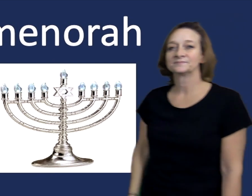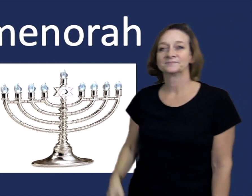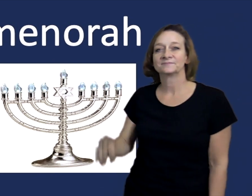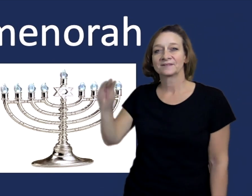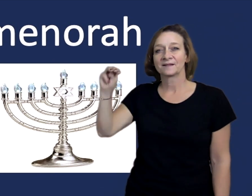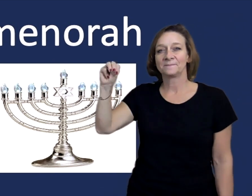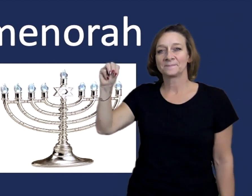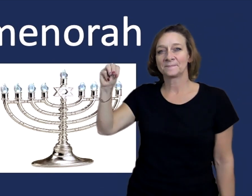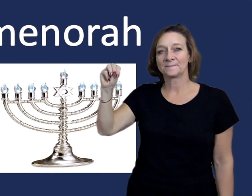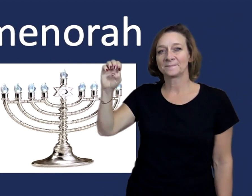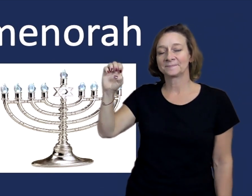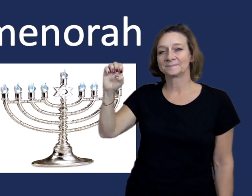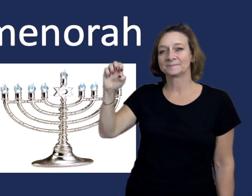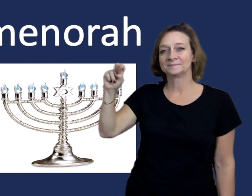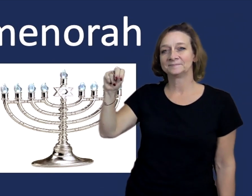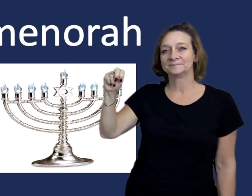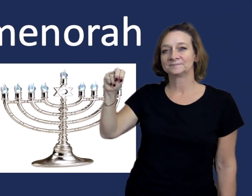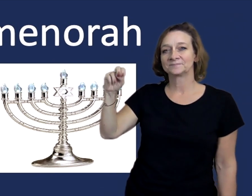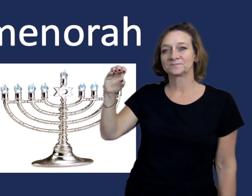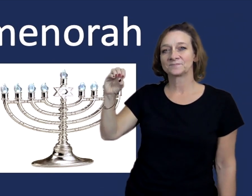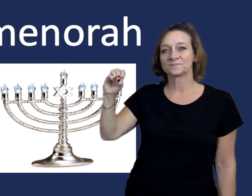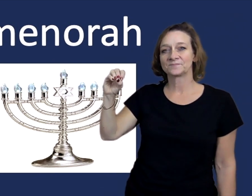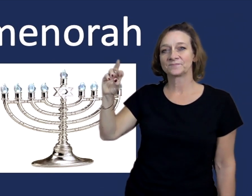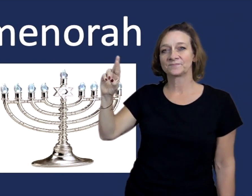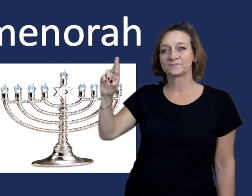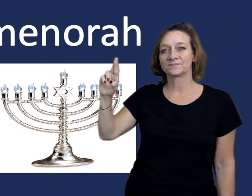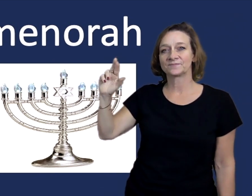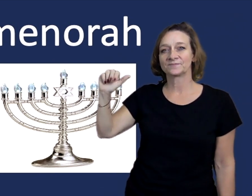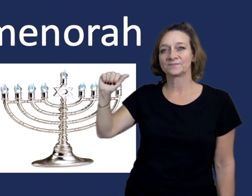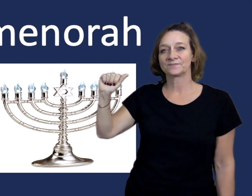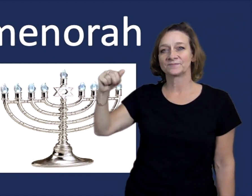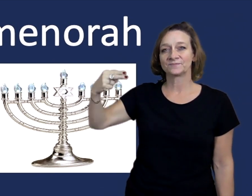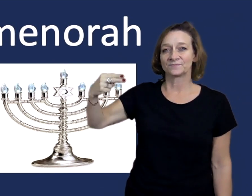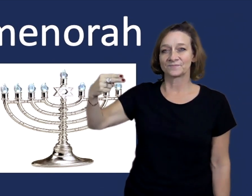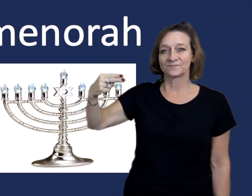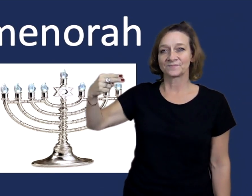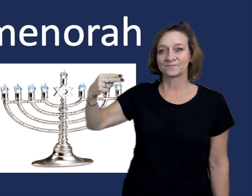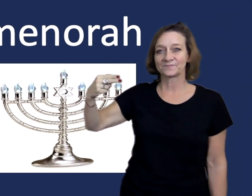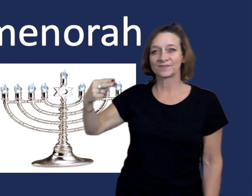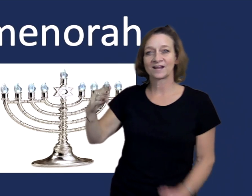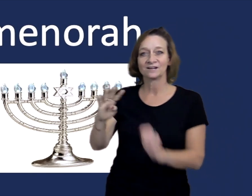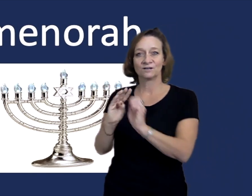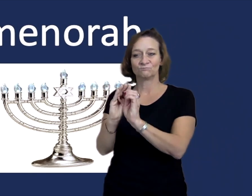M-E-N-O-R-A-H Menorah